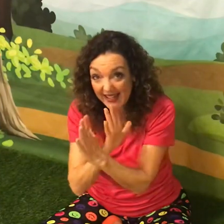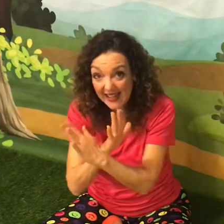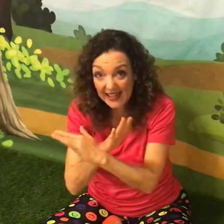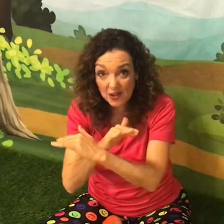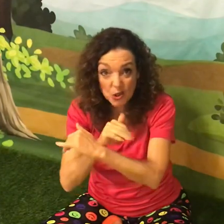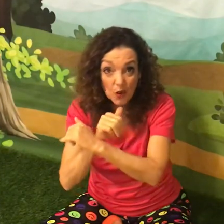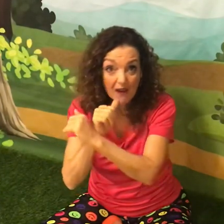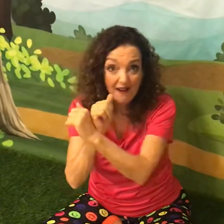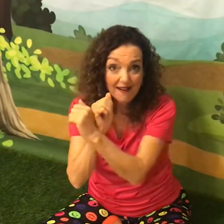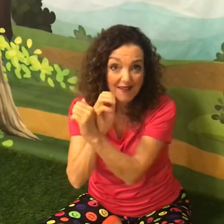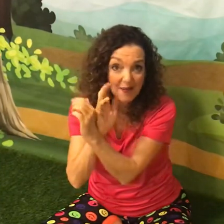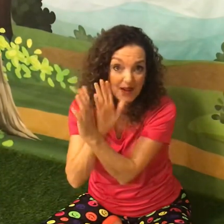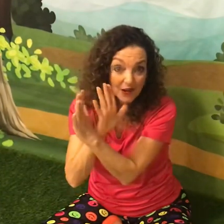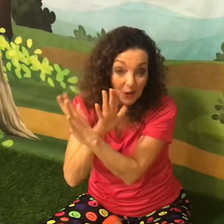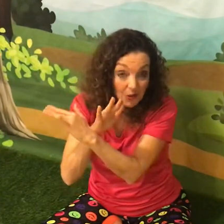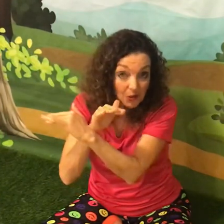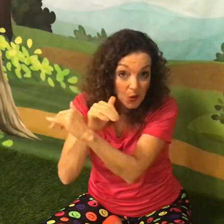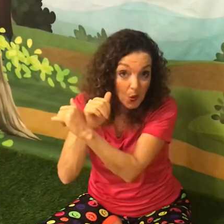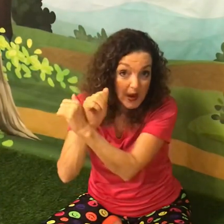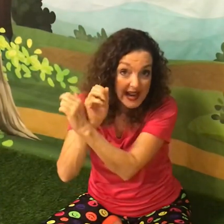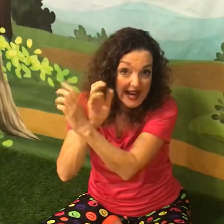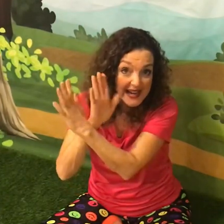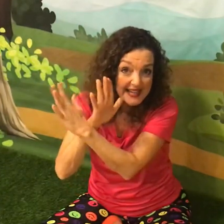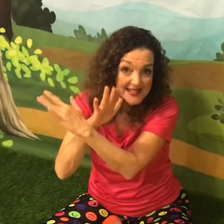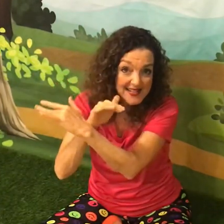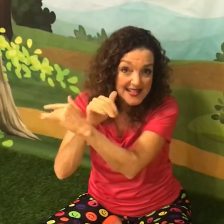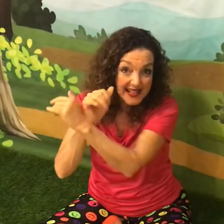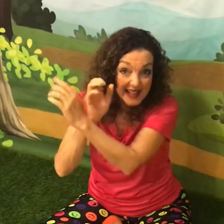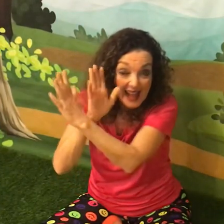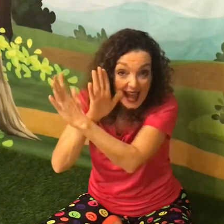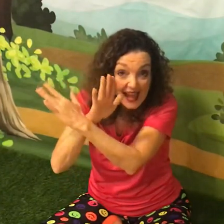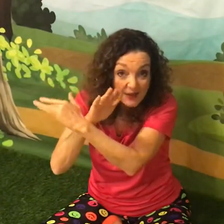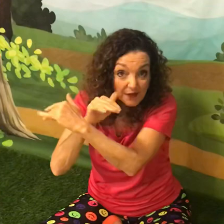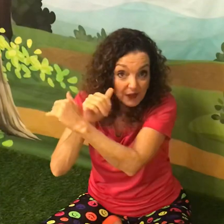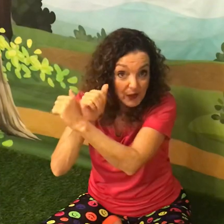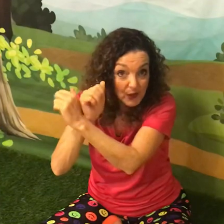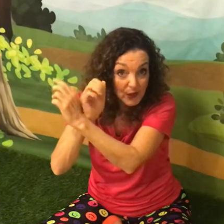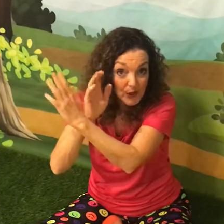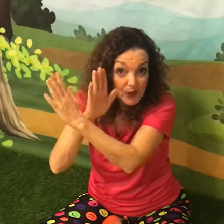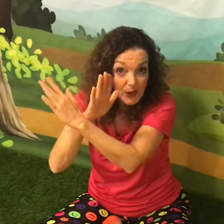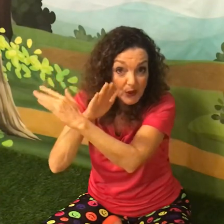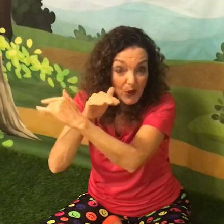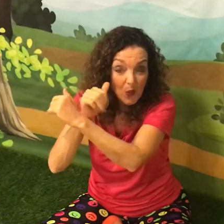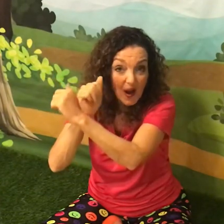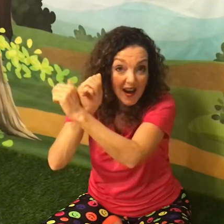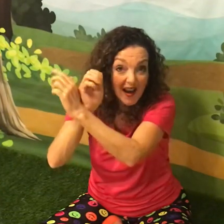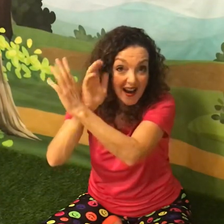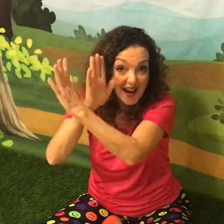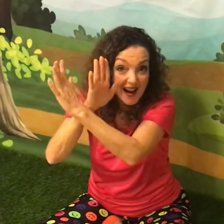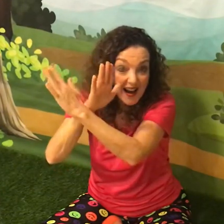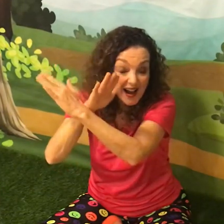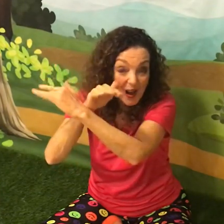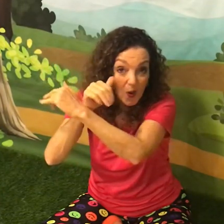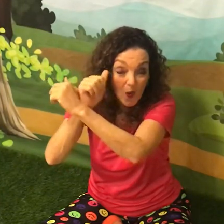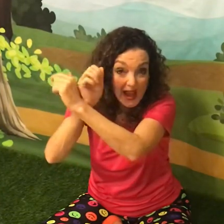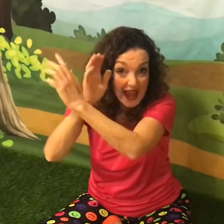inchworm grew wings and flew away.